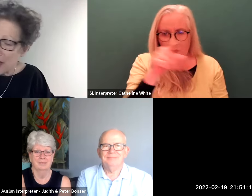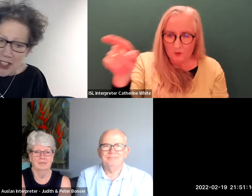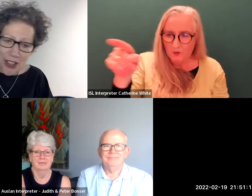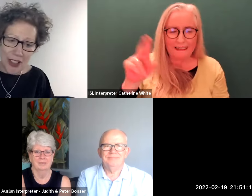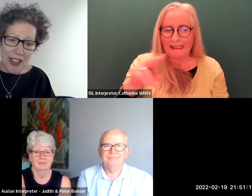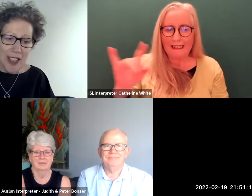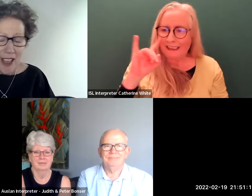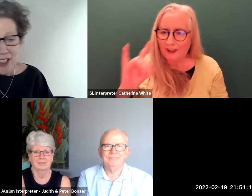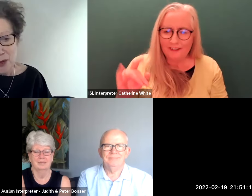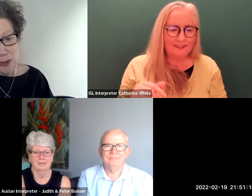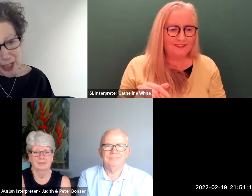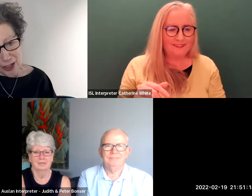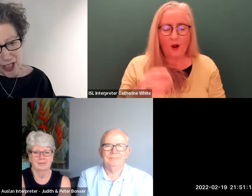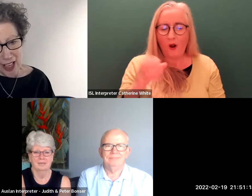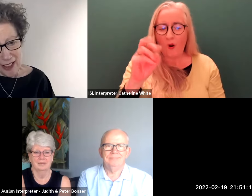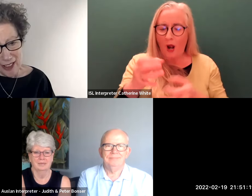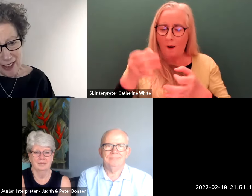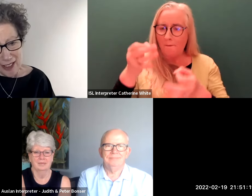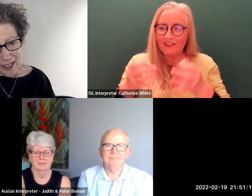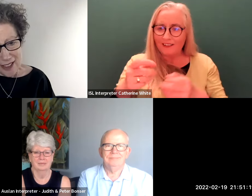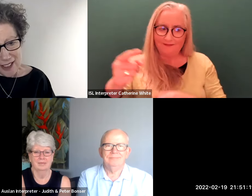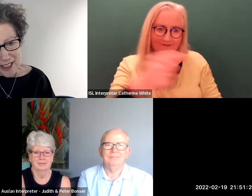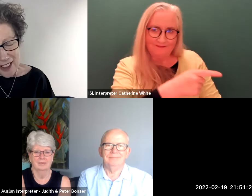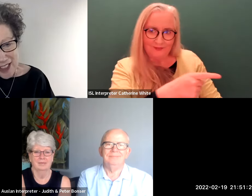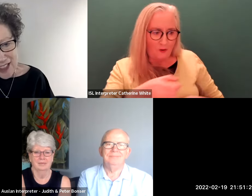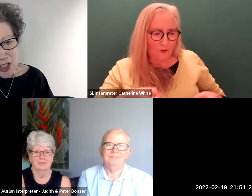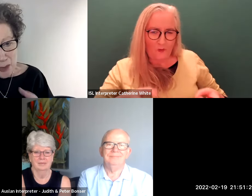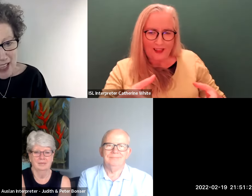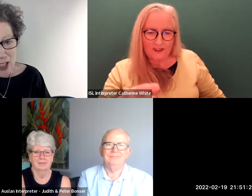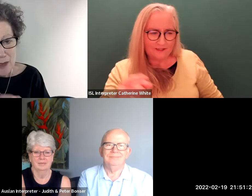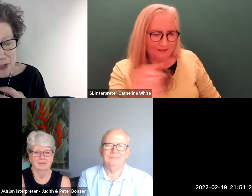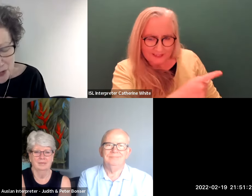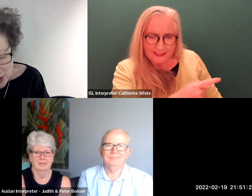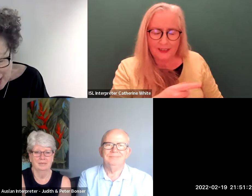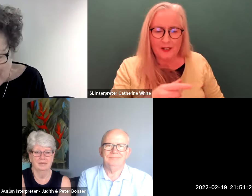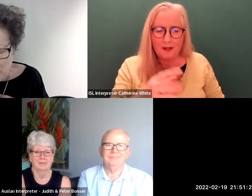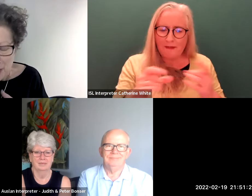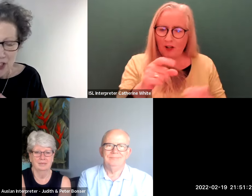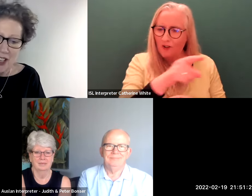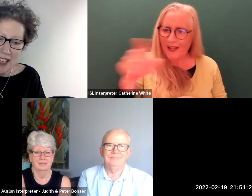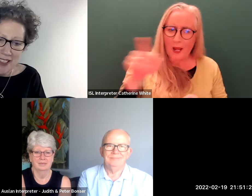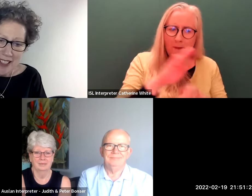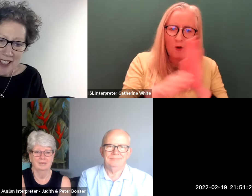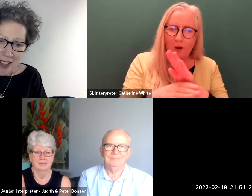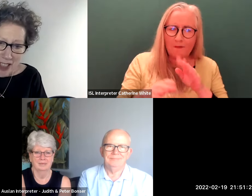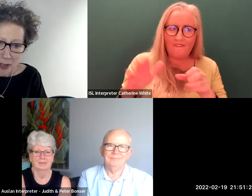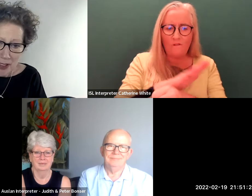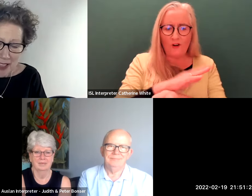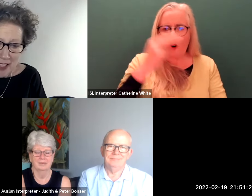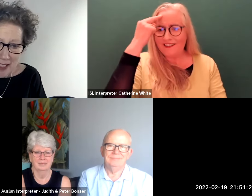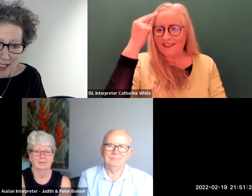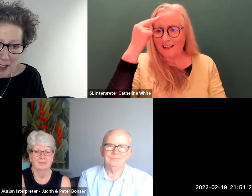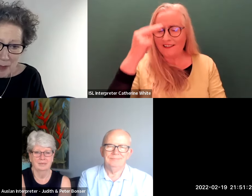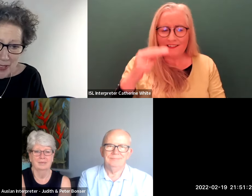every politician into a wheelchair and you know make them fully appreciate the